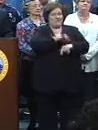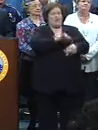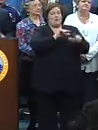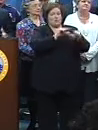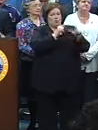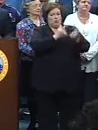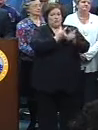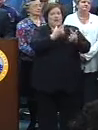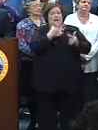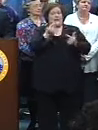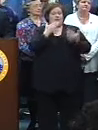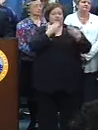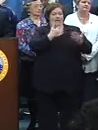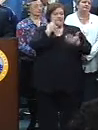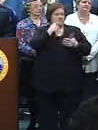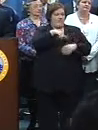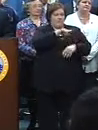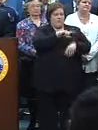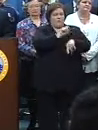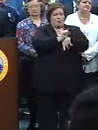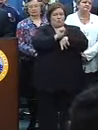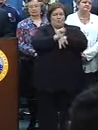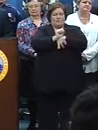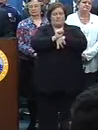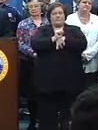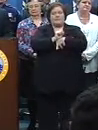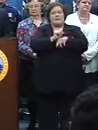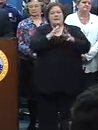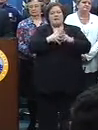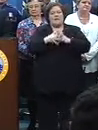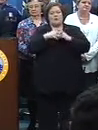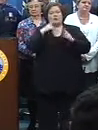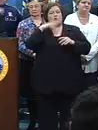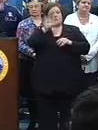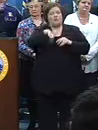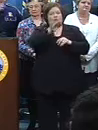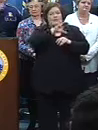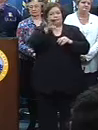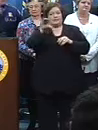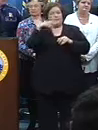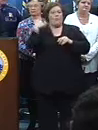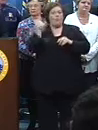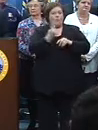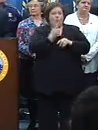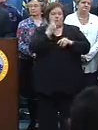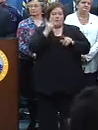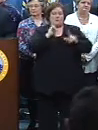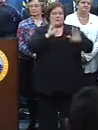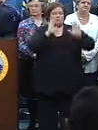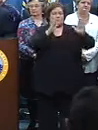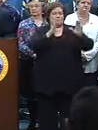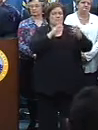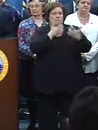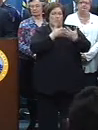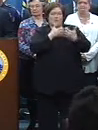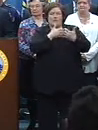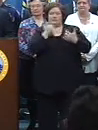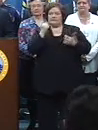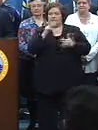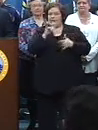organization, and I thank them for what they've done. The American Red Cross, always an incredible partner. Kay, your